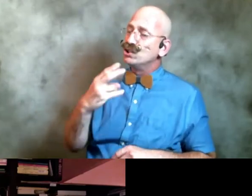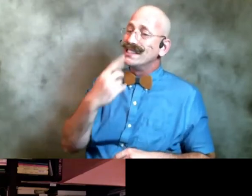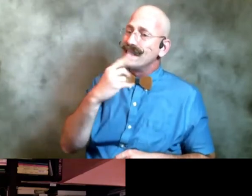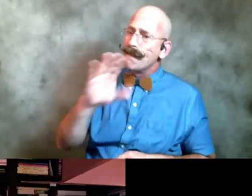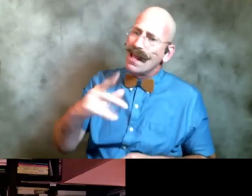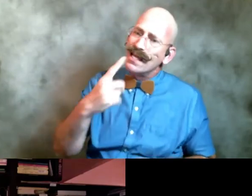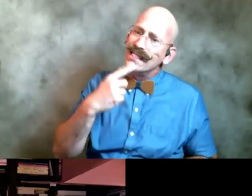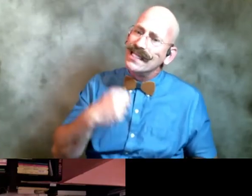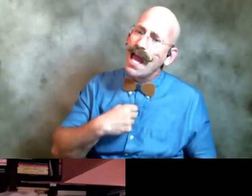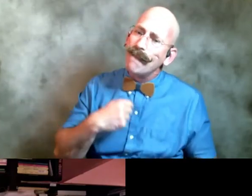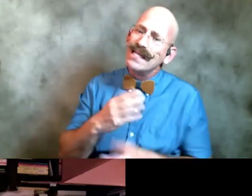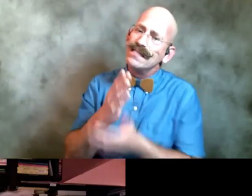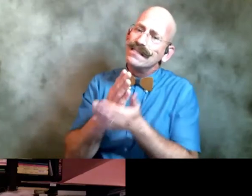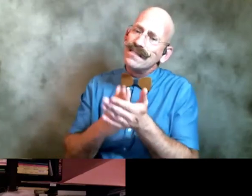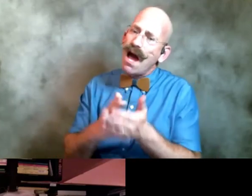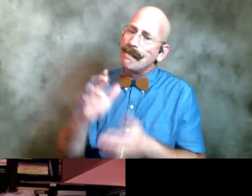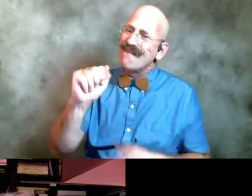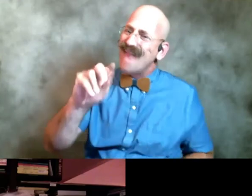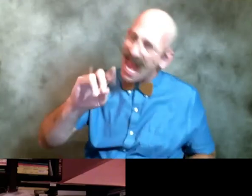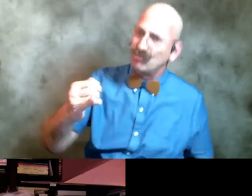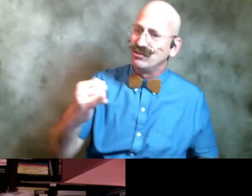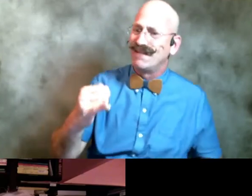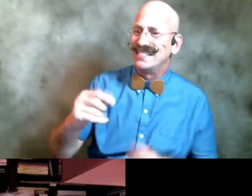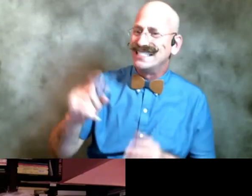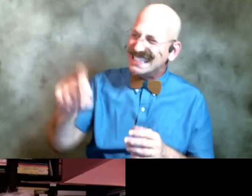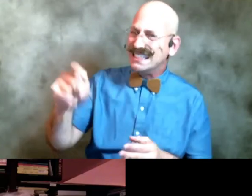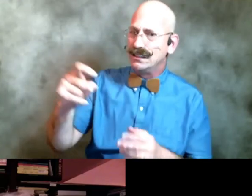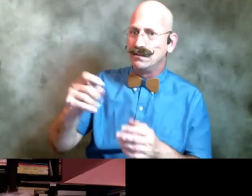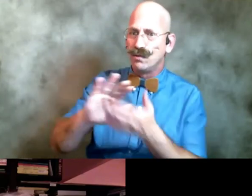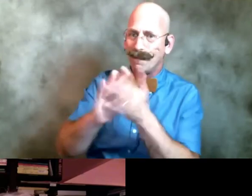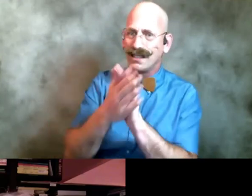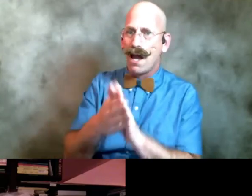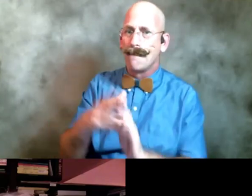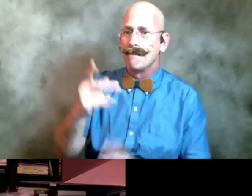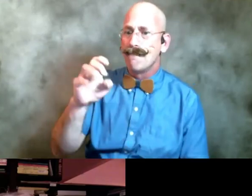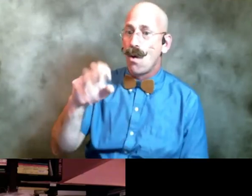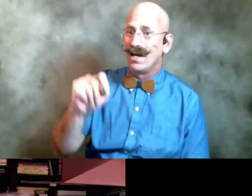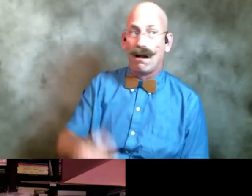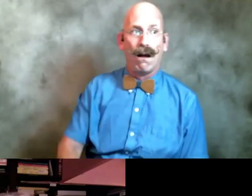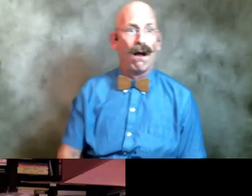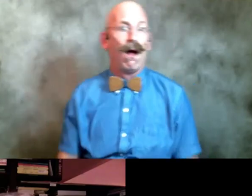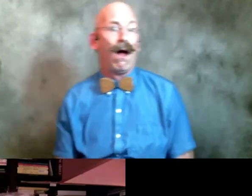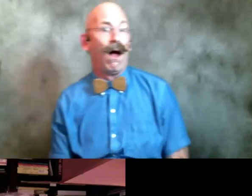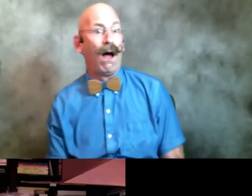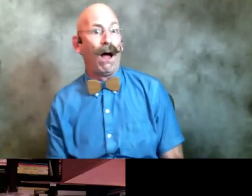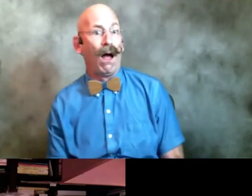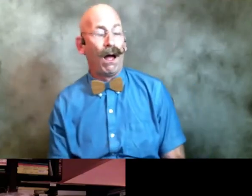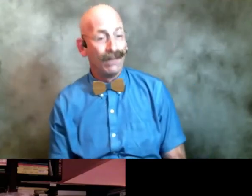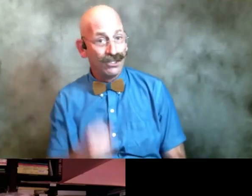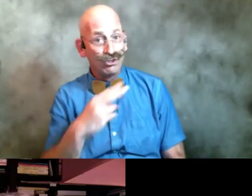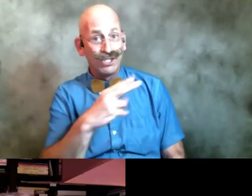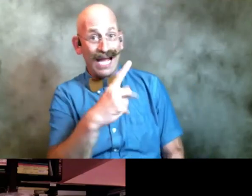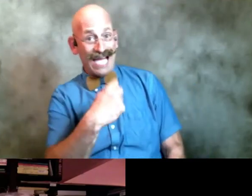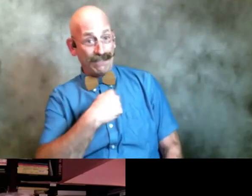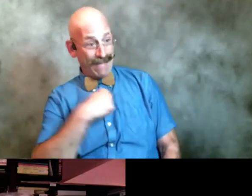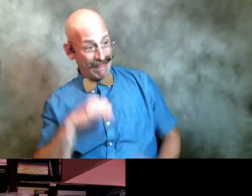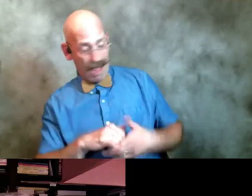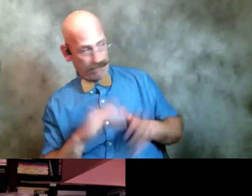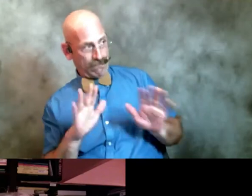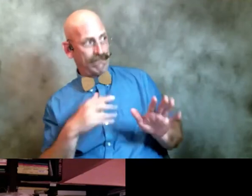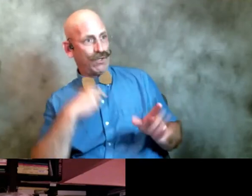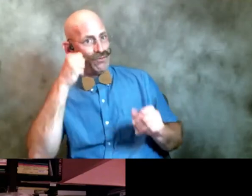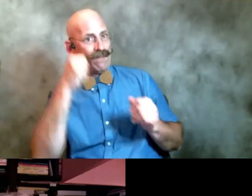of the adjectives it takes to be a poet god i don't even remember her asking me that um